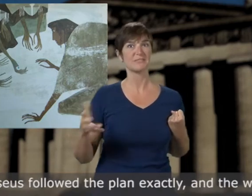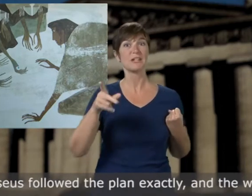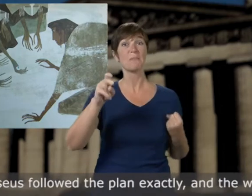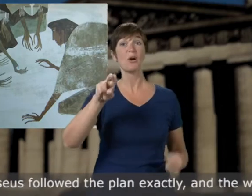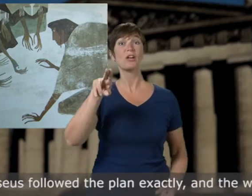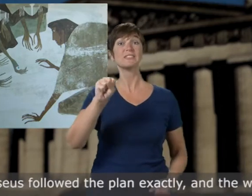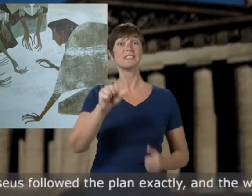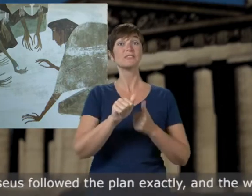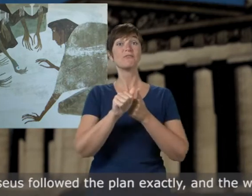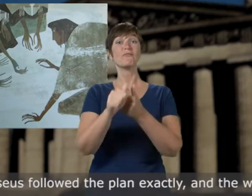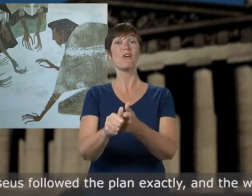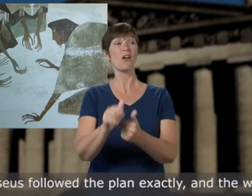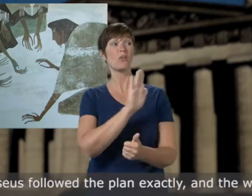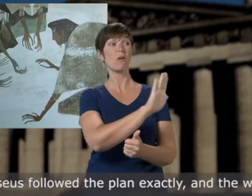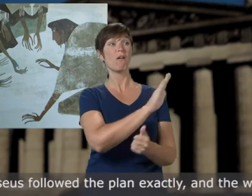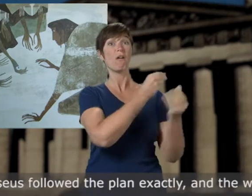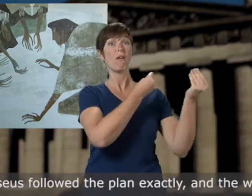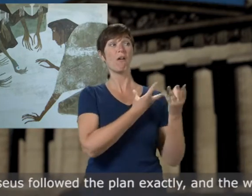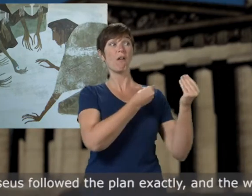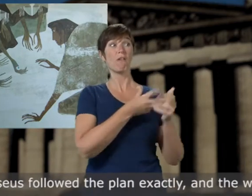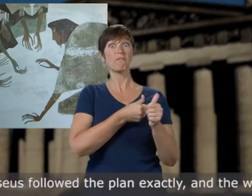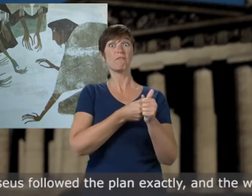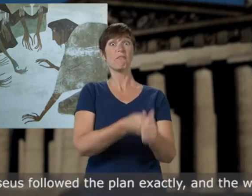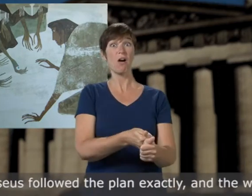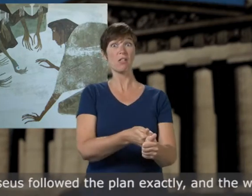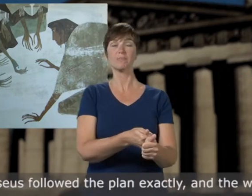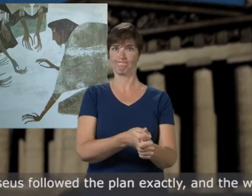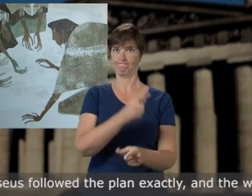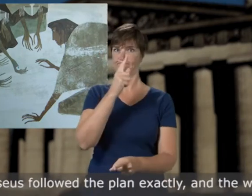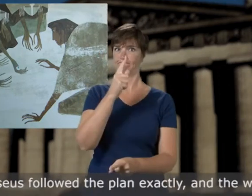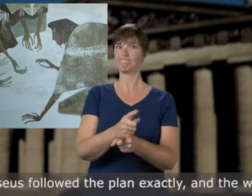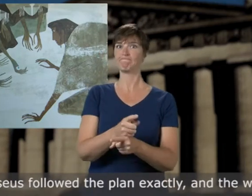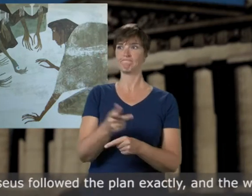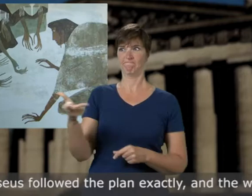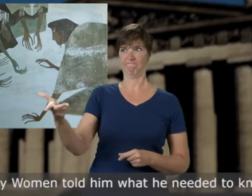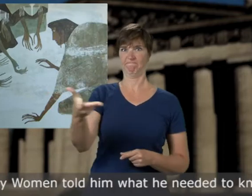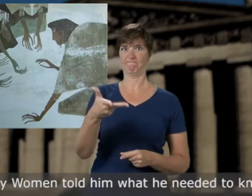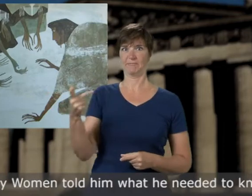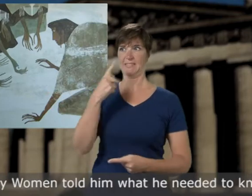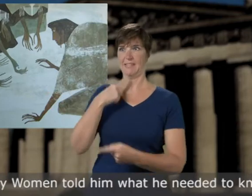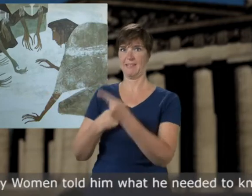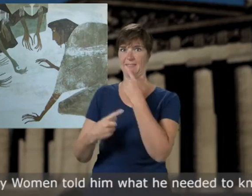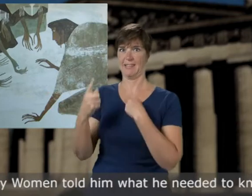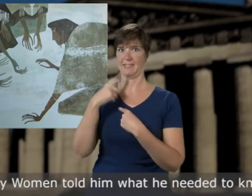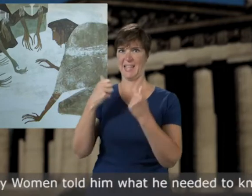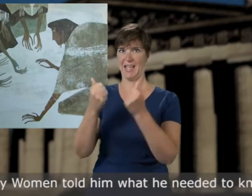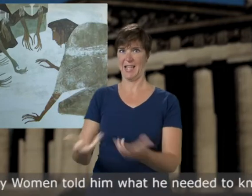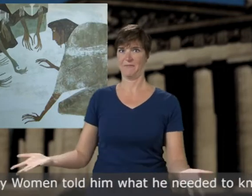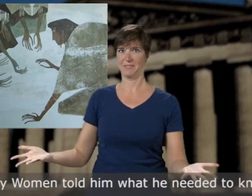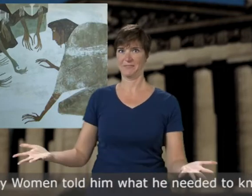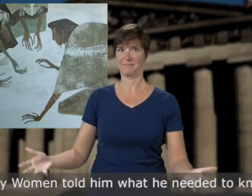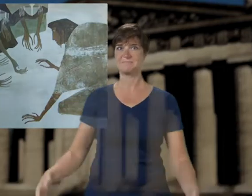Perseus followed the plan exactly and the weird gray women told him what he needed to know